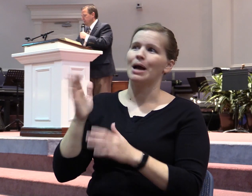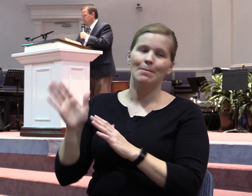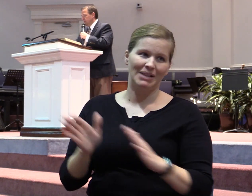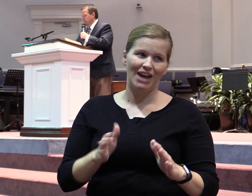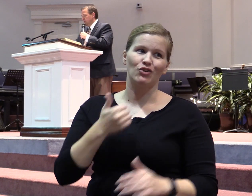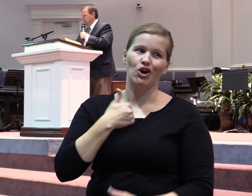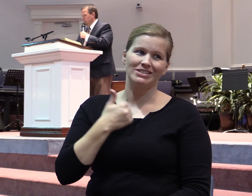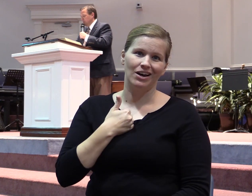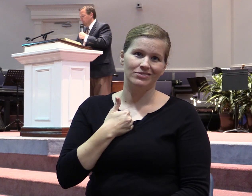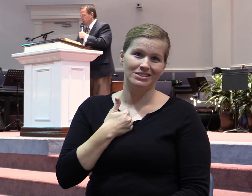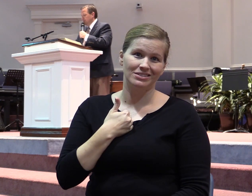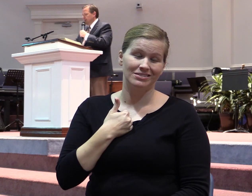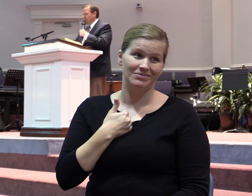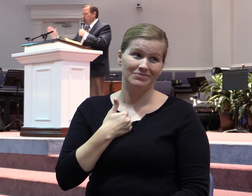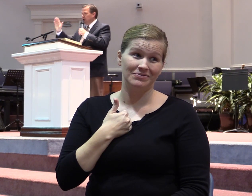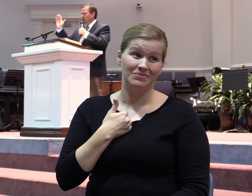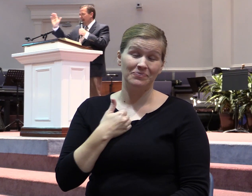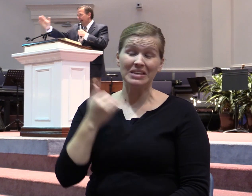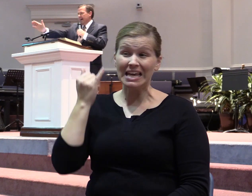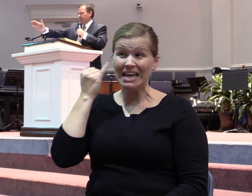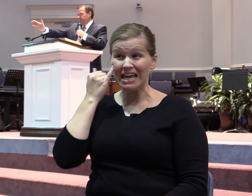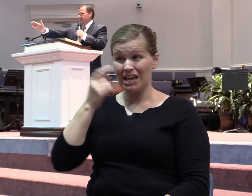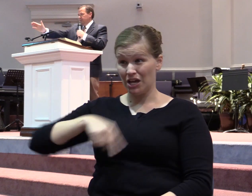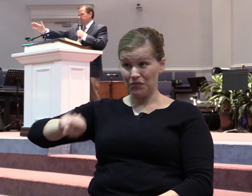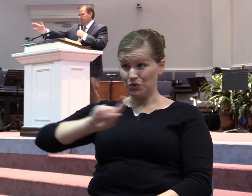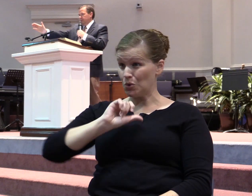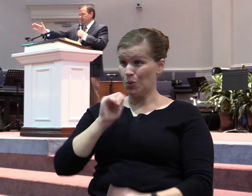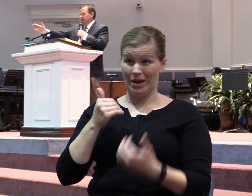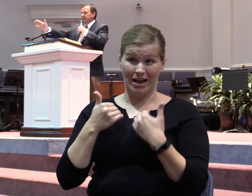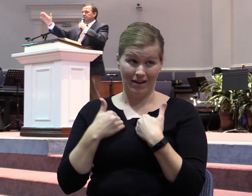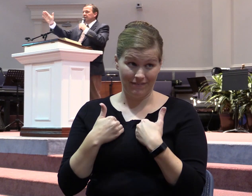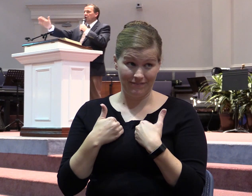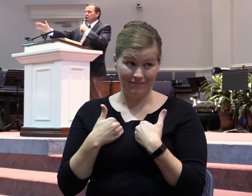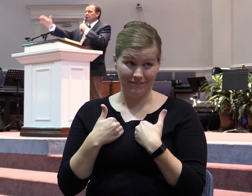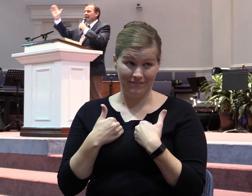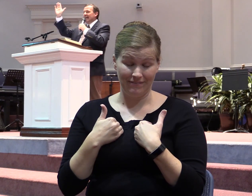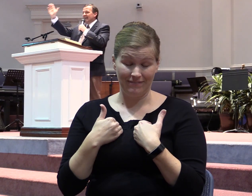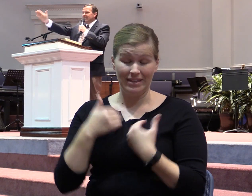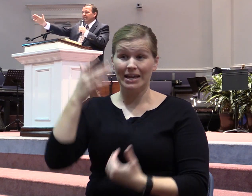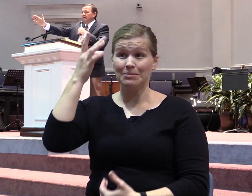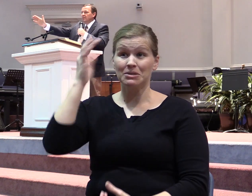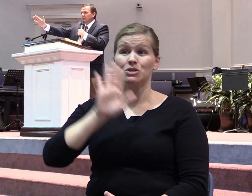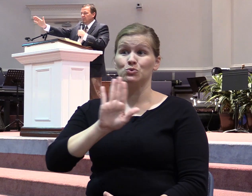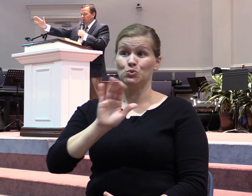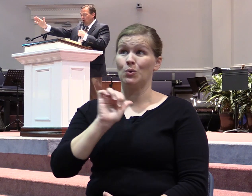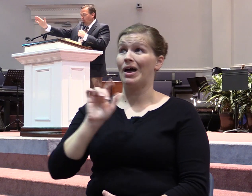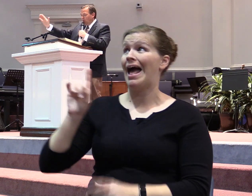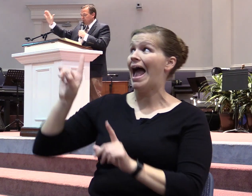Come on. But I'm going to submit to you that if you don't have, it's because you're not asking, or it's